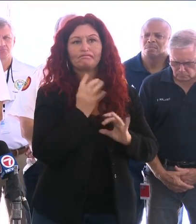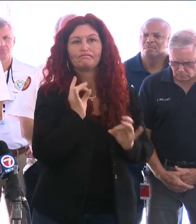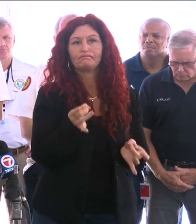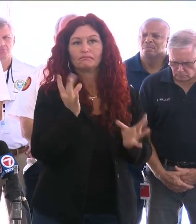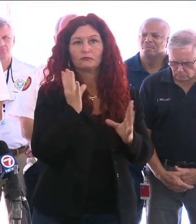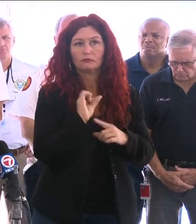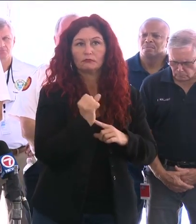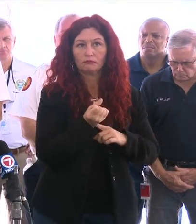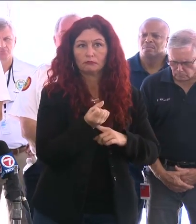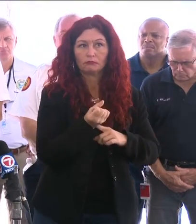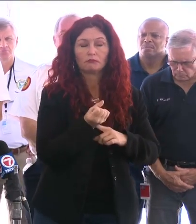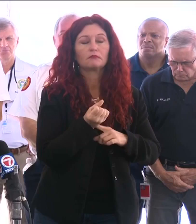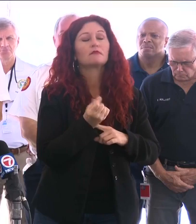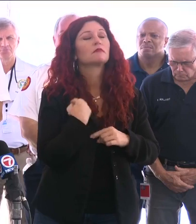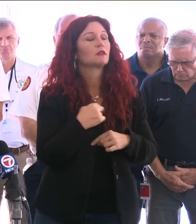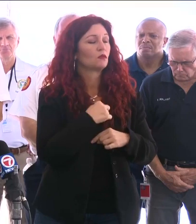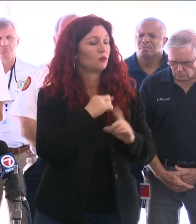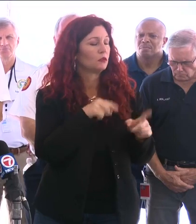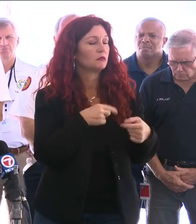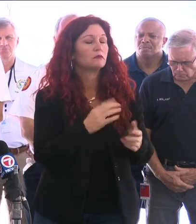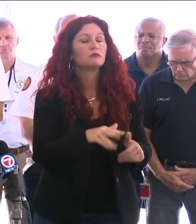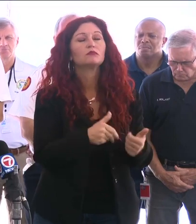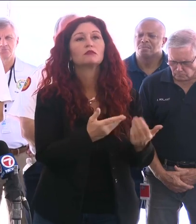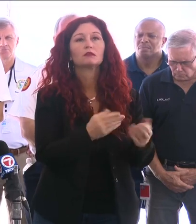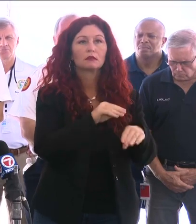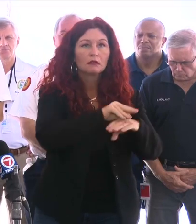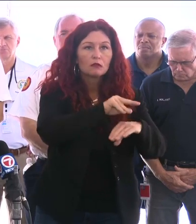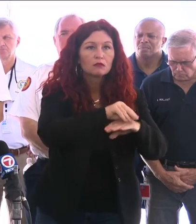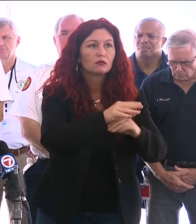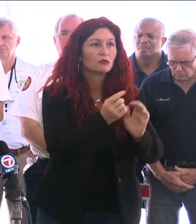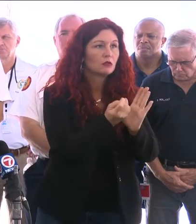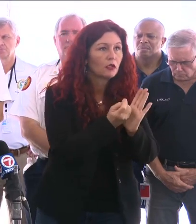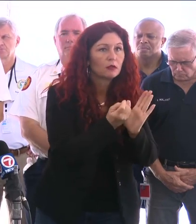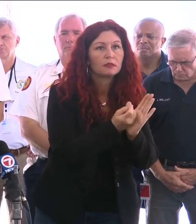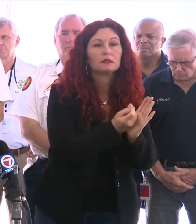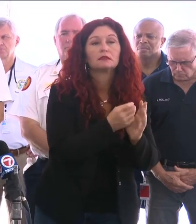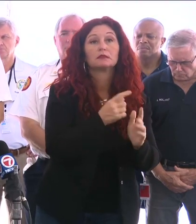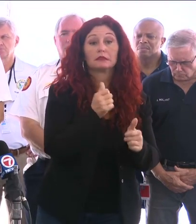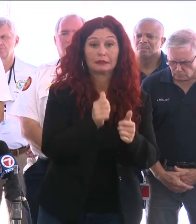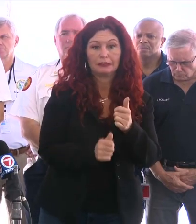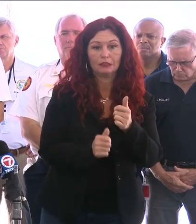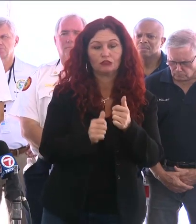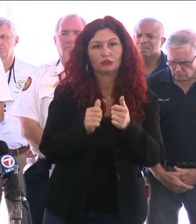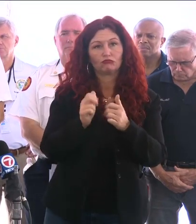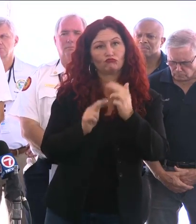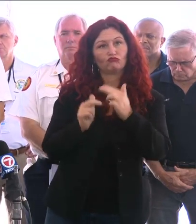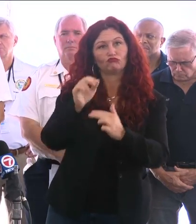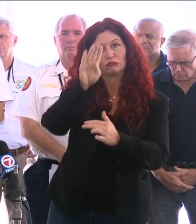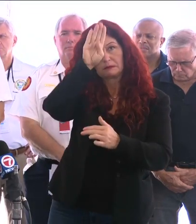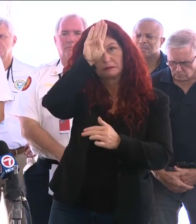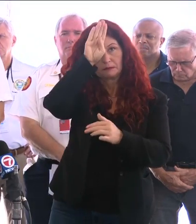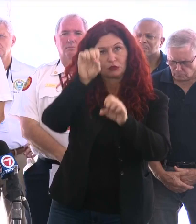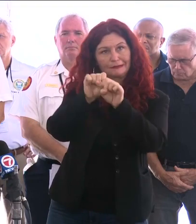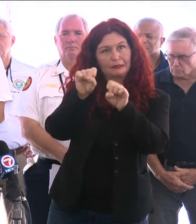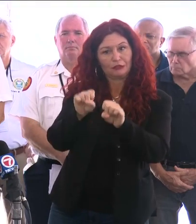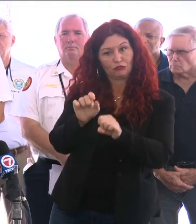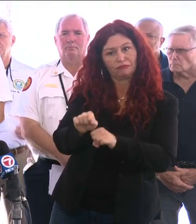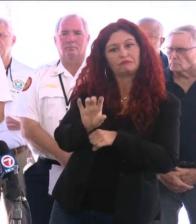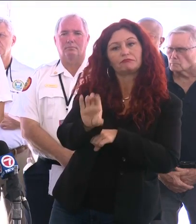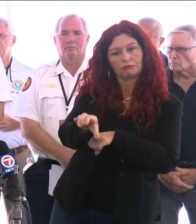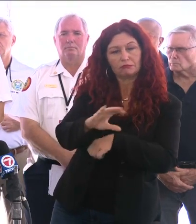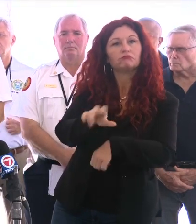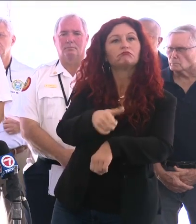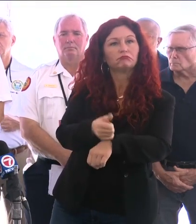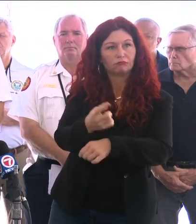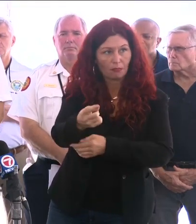So there is support for all of our men and women working this site. We know that there will be long